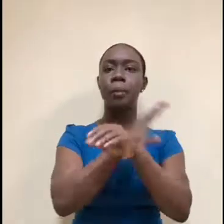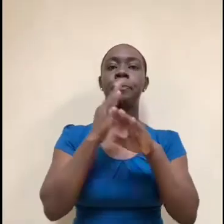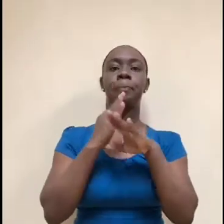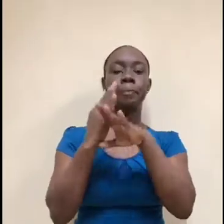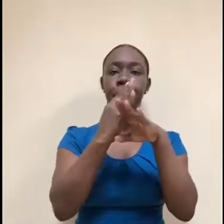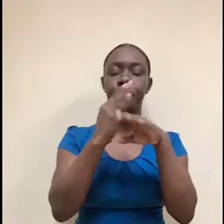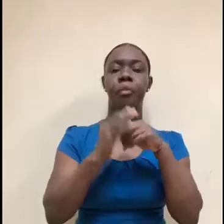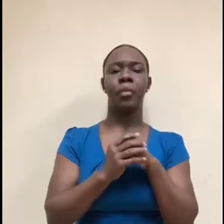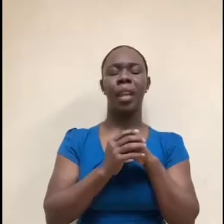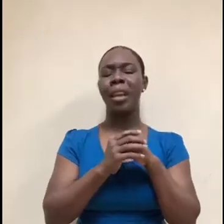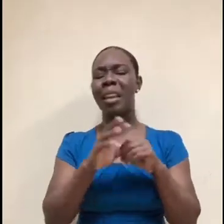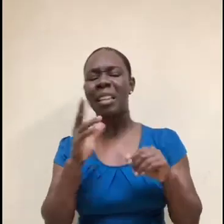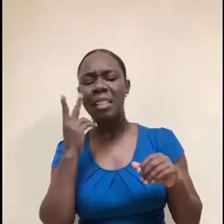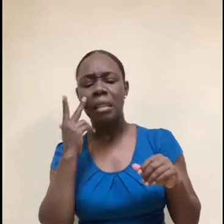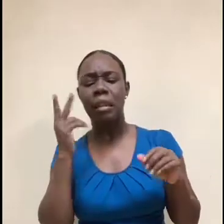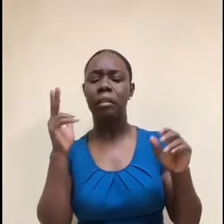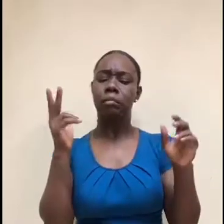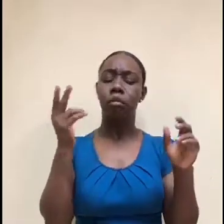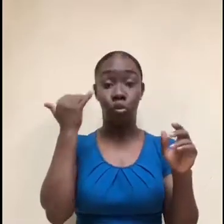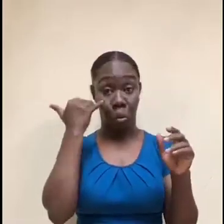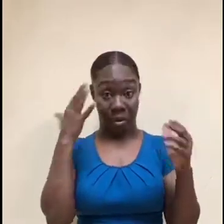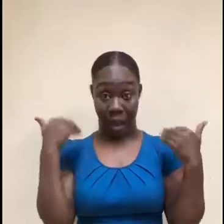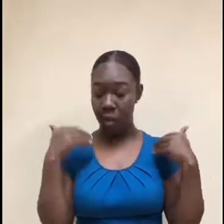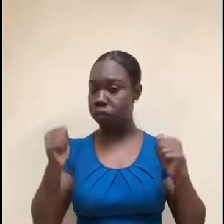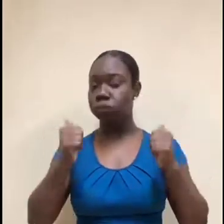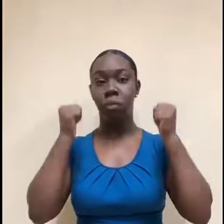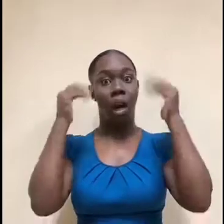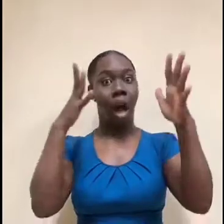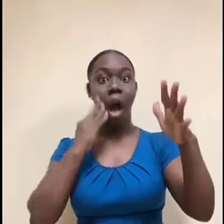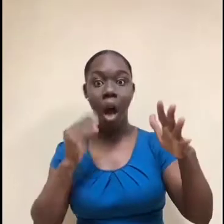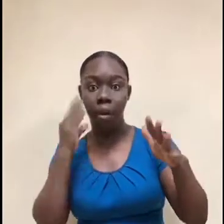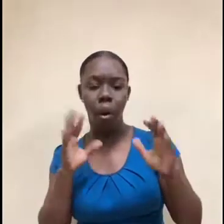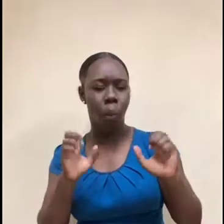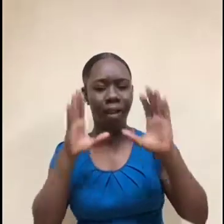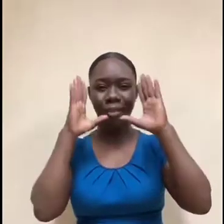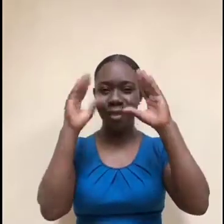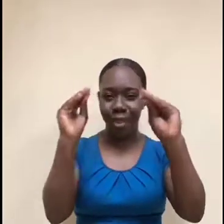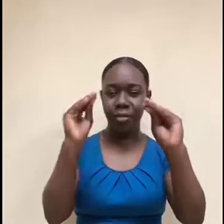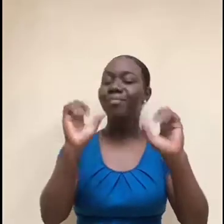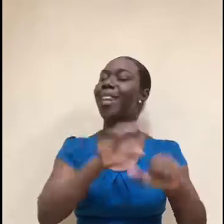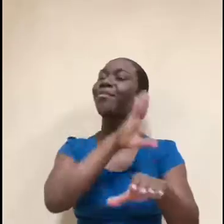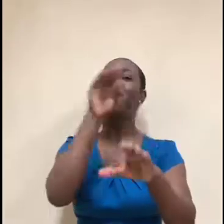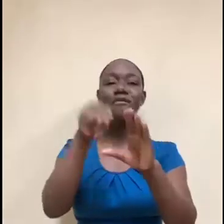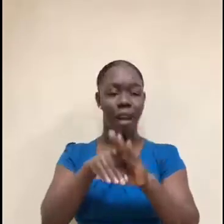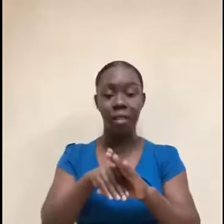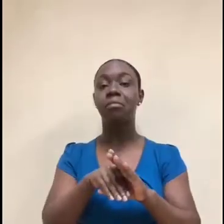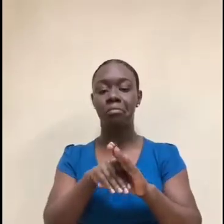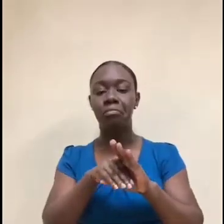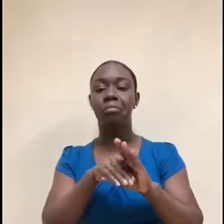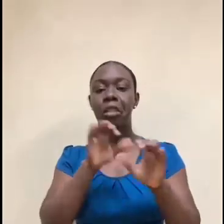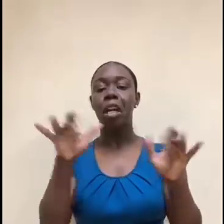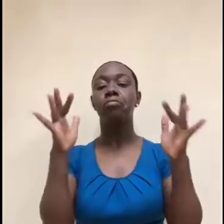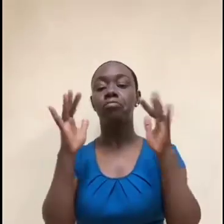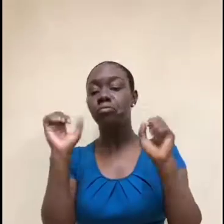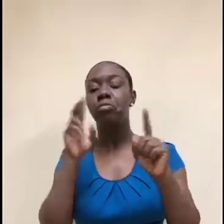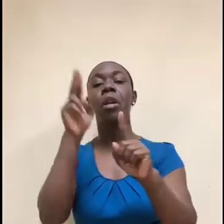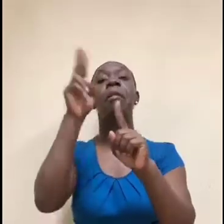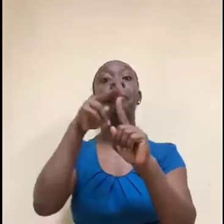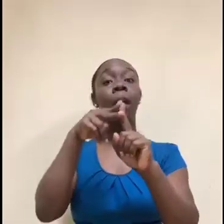you've got a few years of experience and you're kind of looking to get more into that educational component, then this might be a good fit for you. definitely check